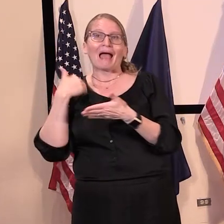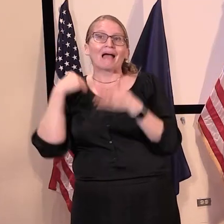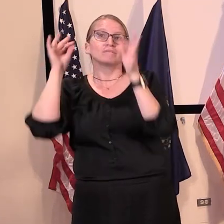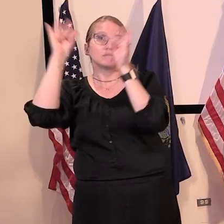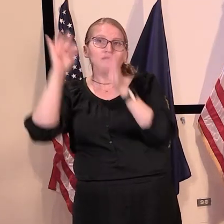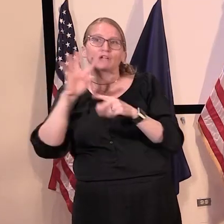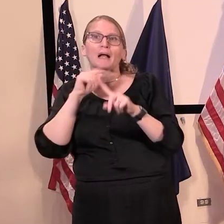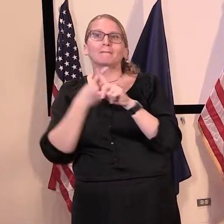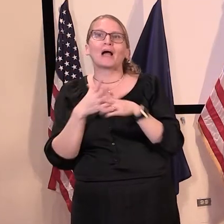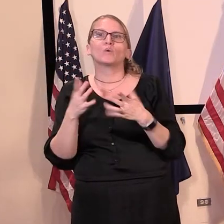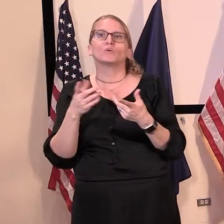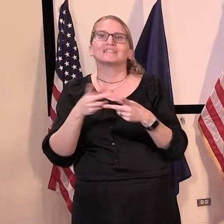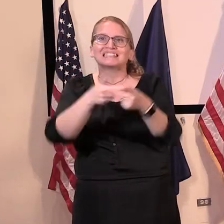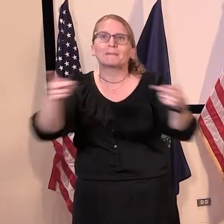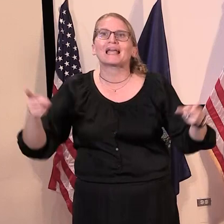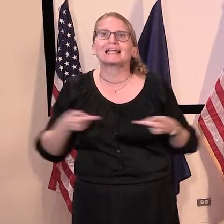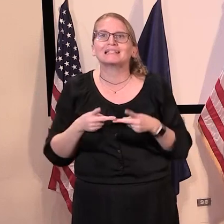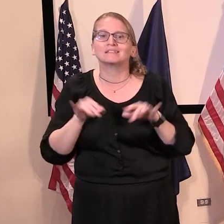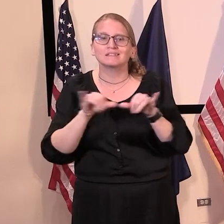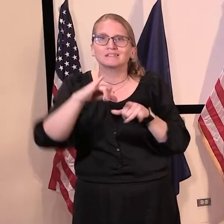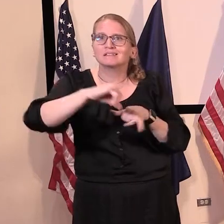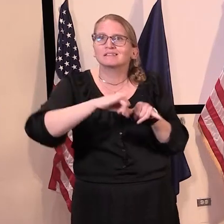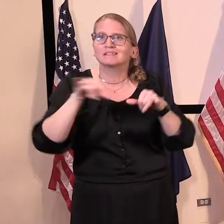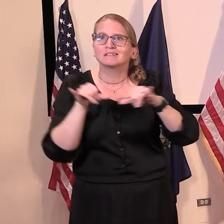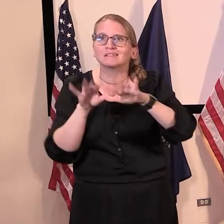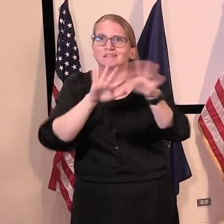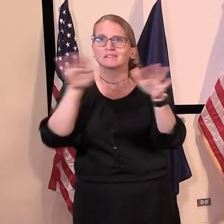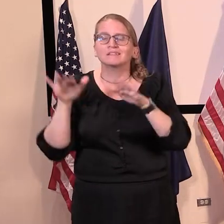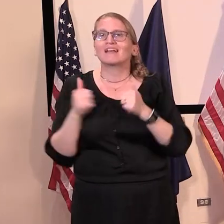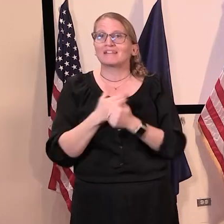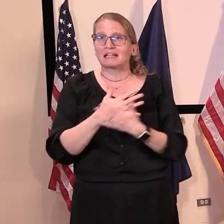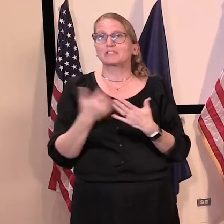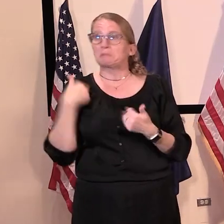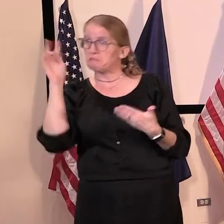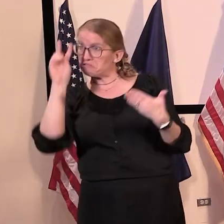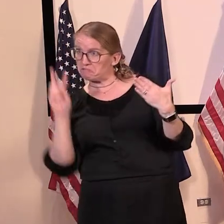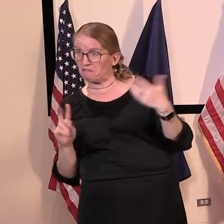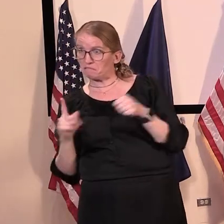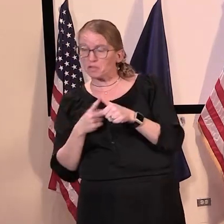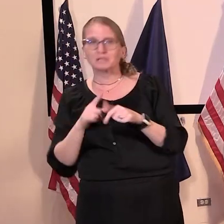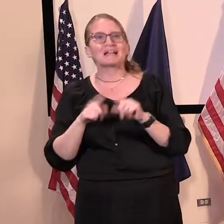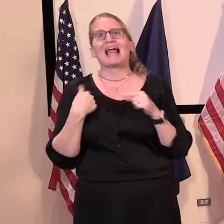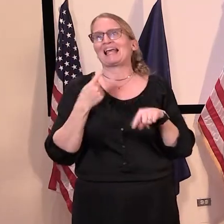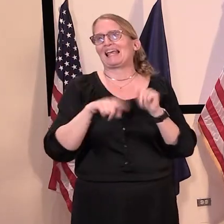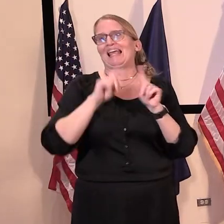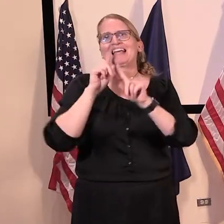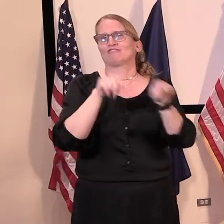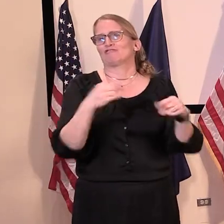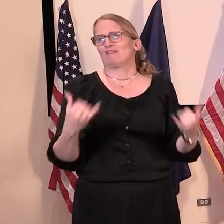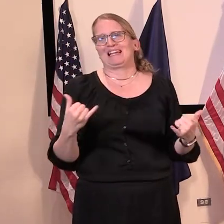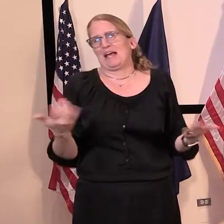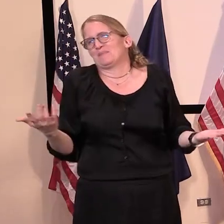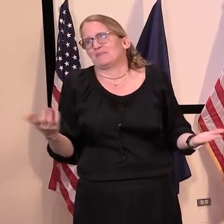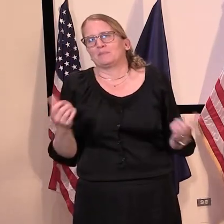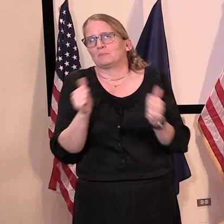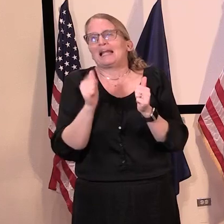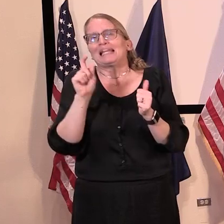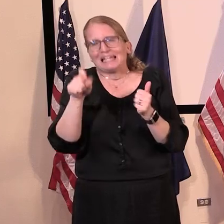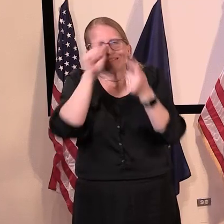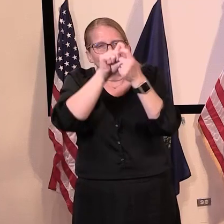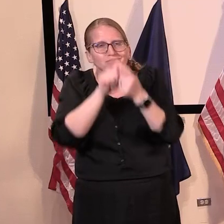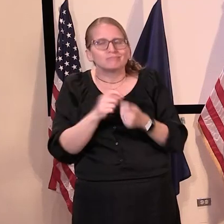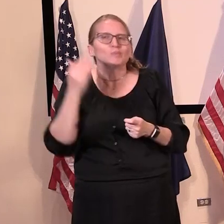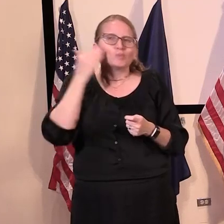you know, those answers for them. I just, it would be uncomfortable giving a blanket answer in this situation. All right. Thanks very much.